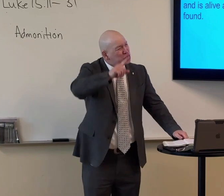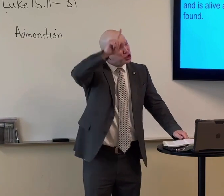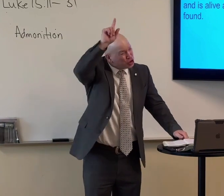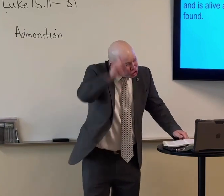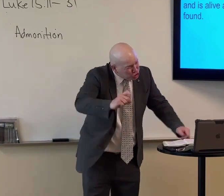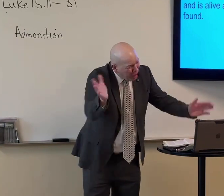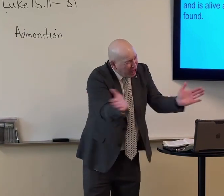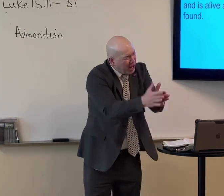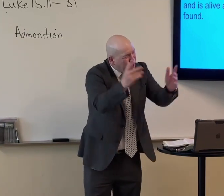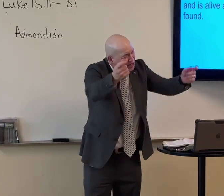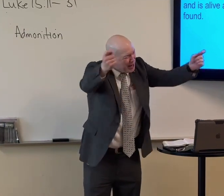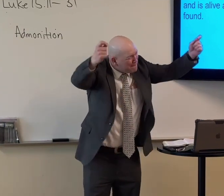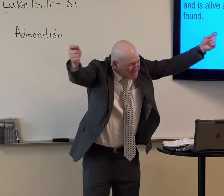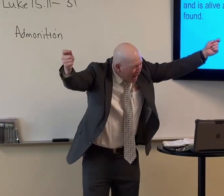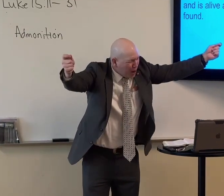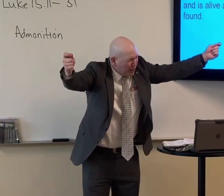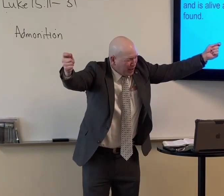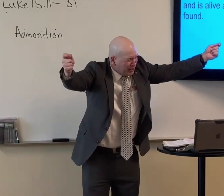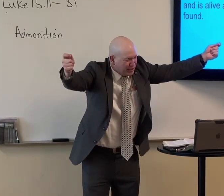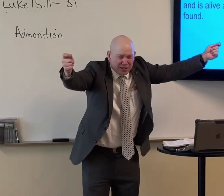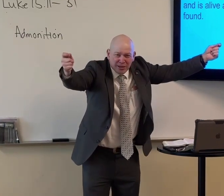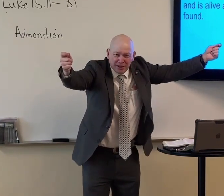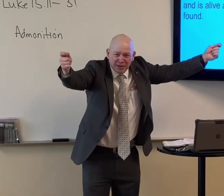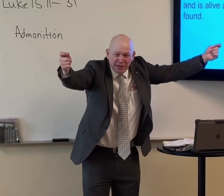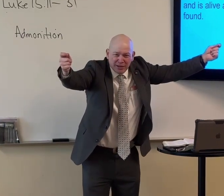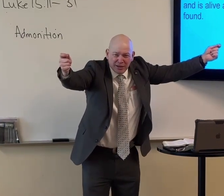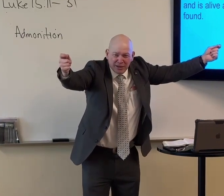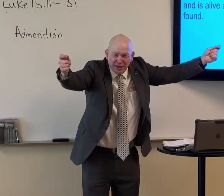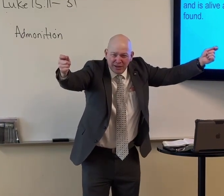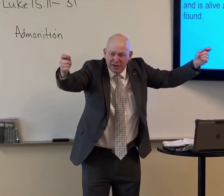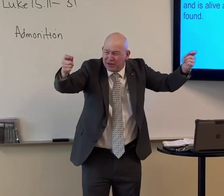And we should be happy. We should celebrate that.